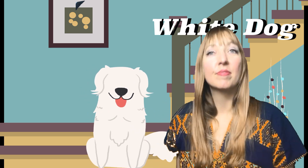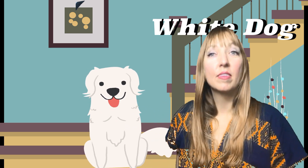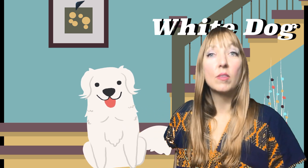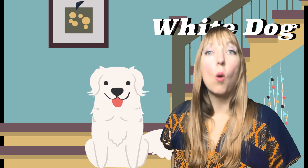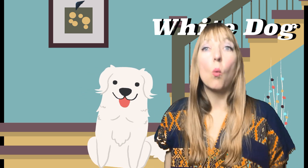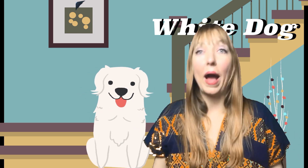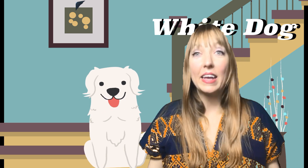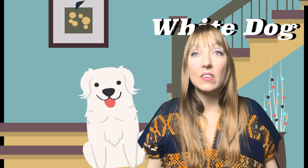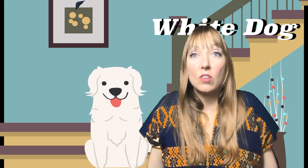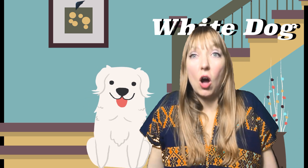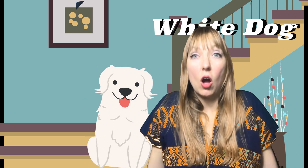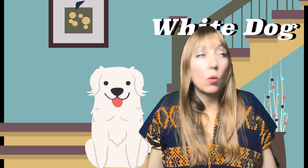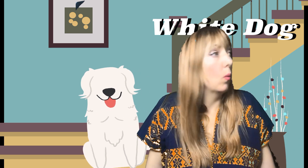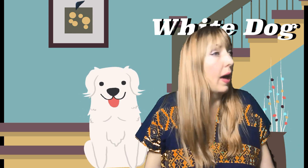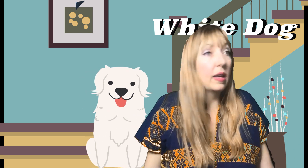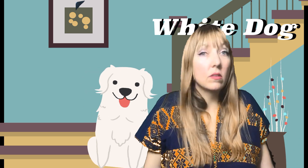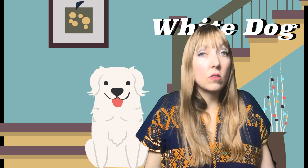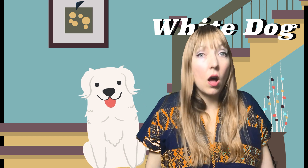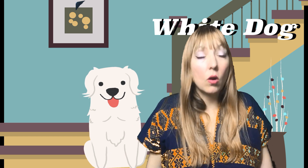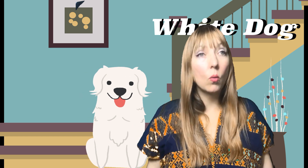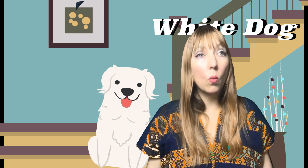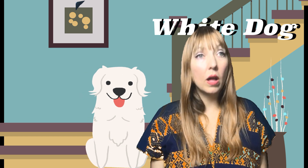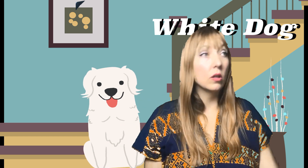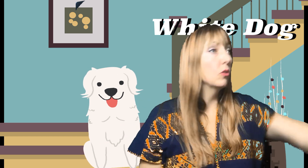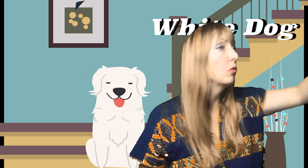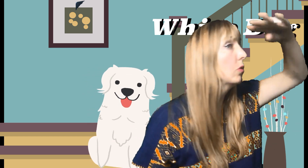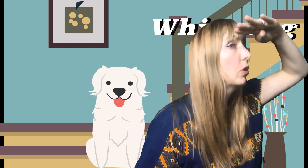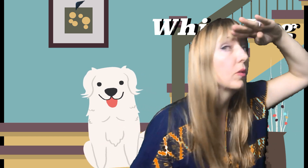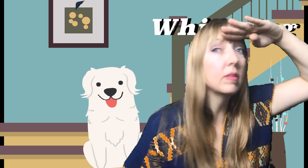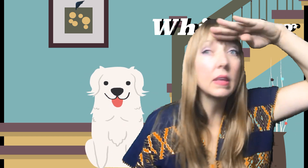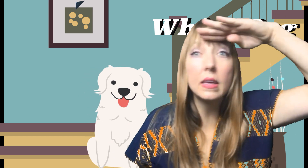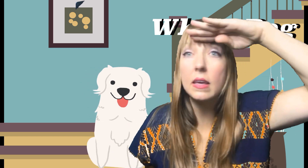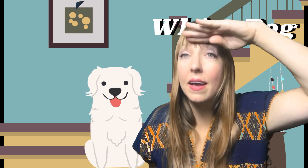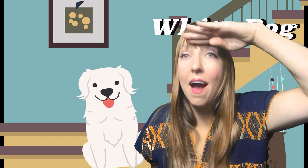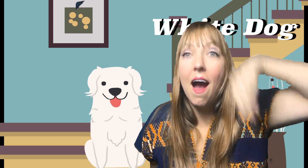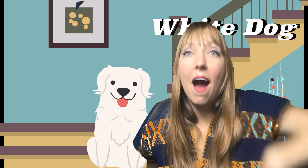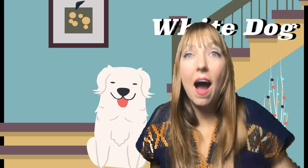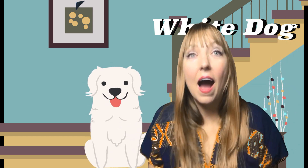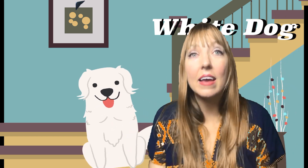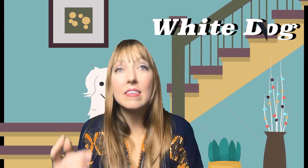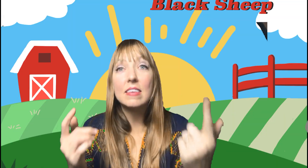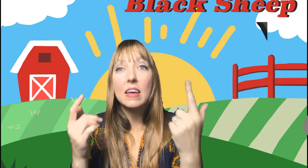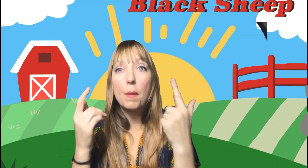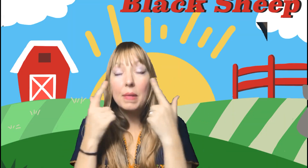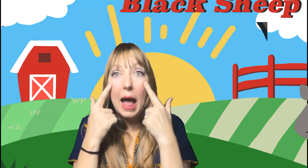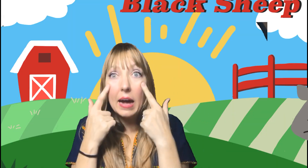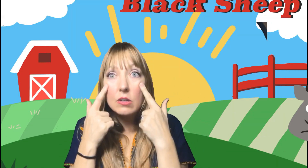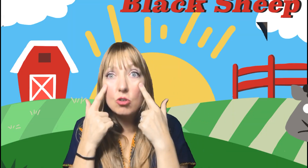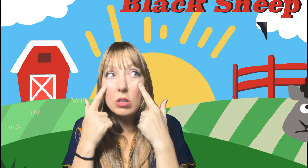White dog, white dog, what do you see? I see a black sheep